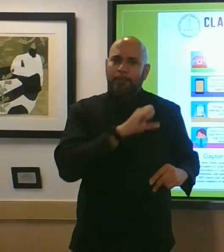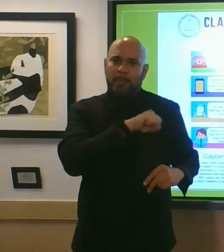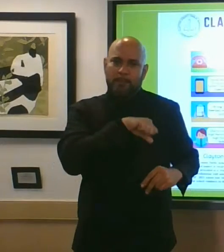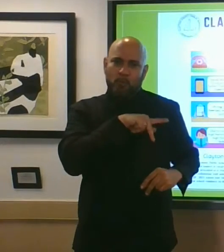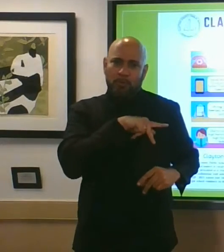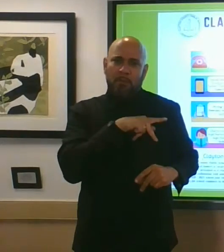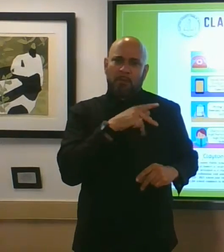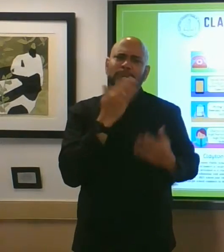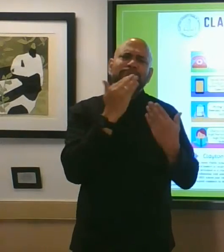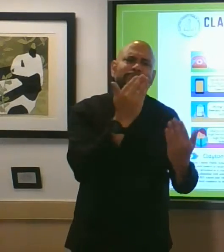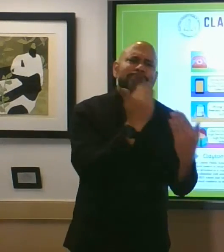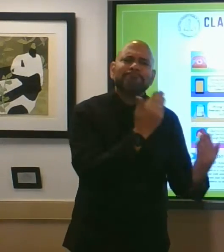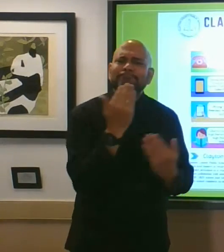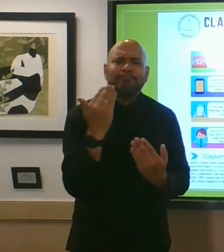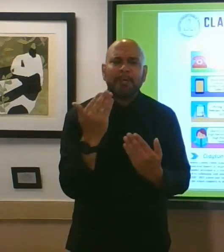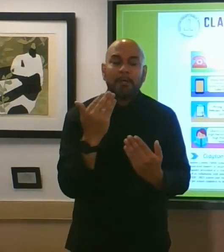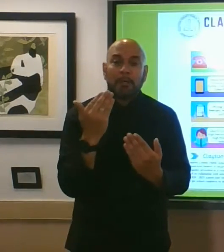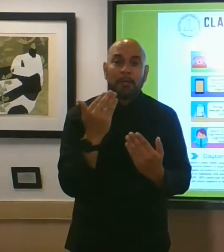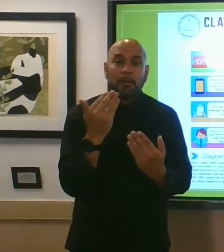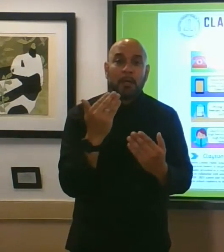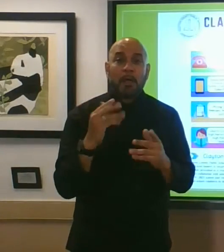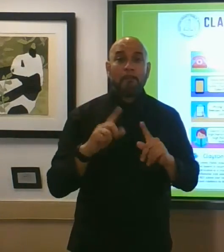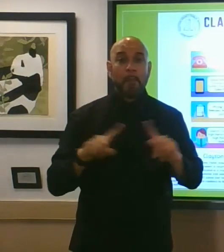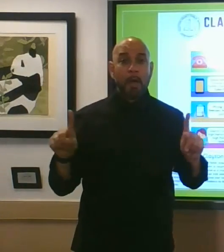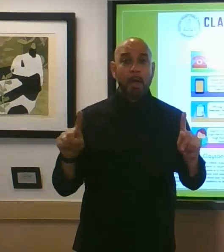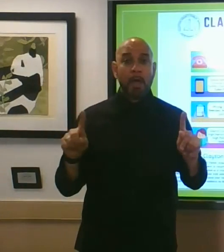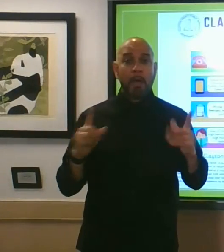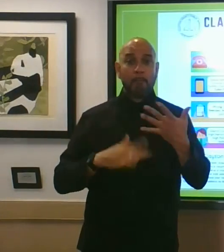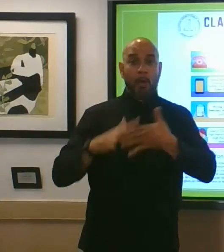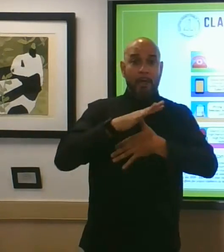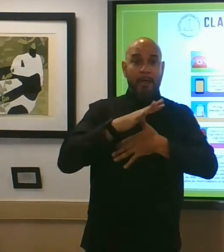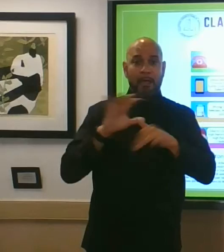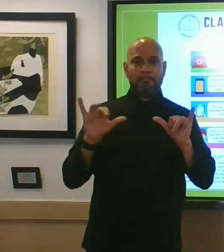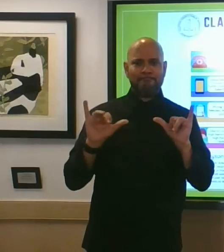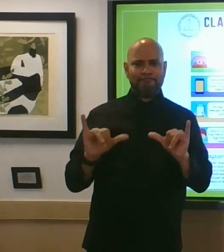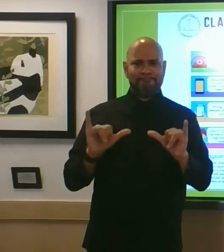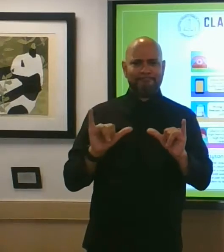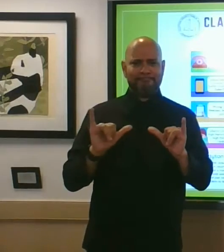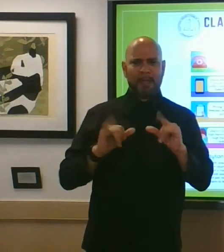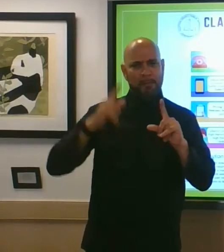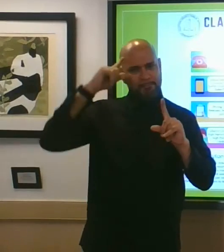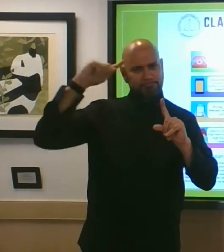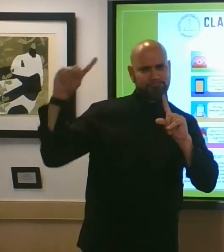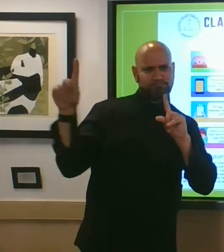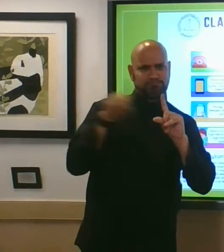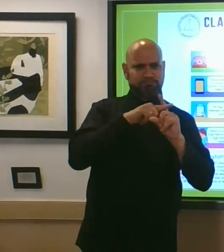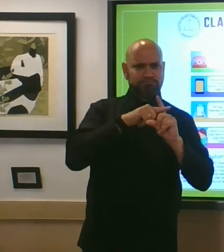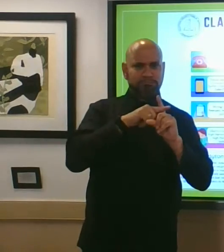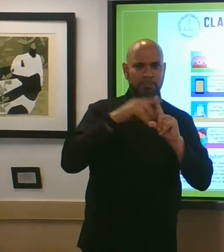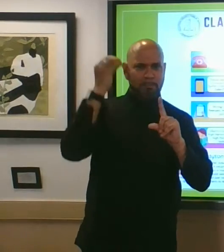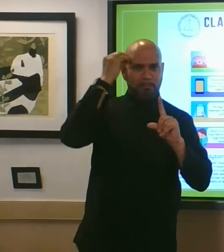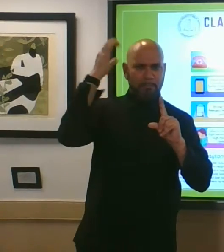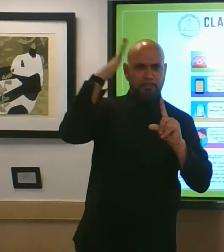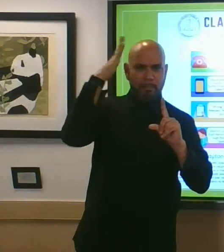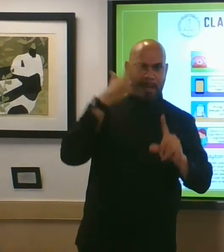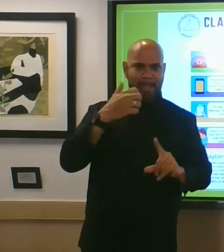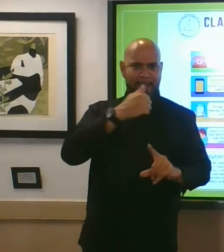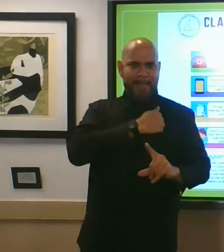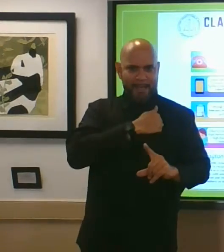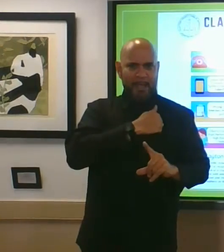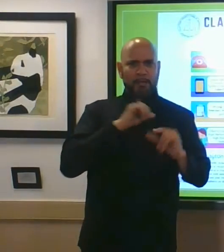but let's maintain a positive healthy mindset attitude